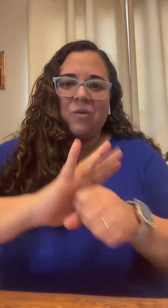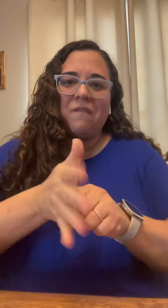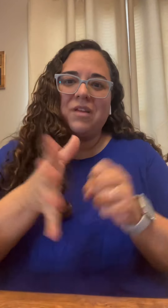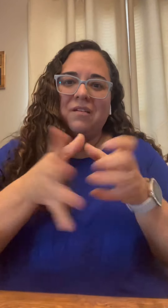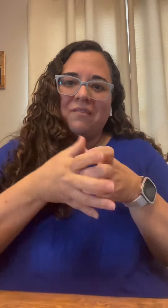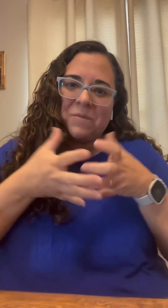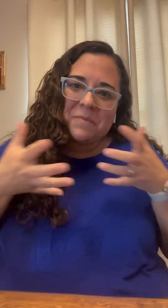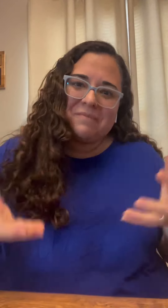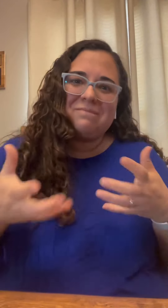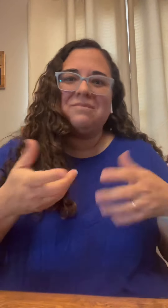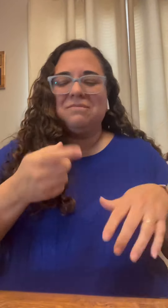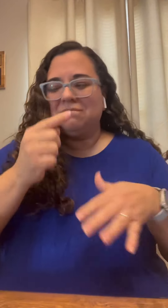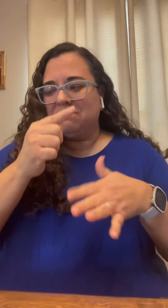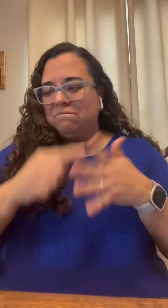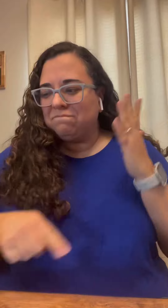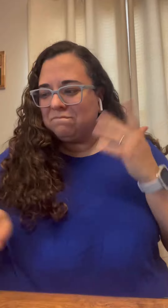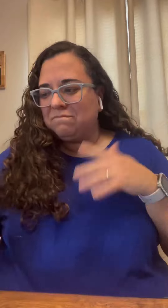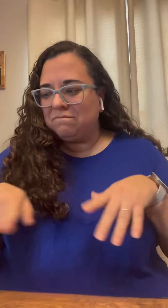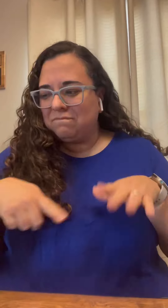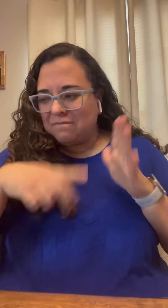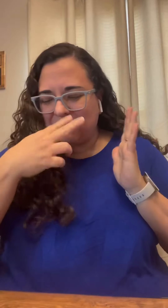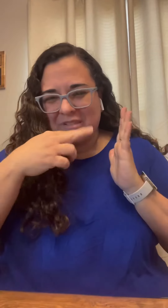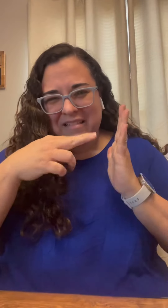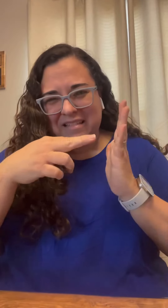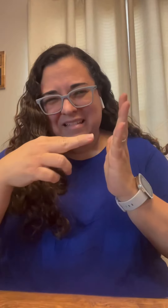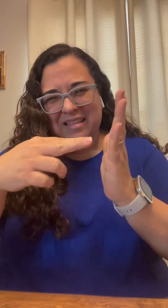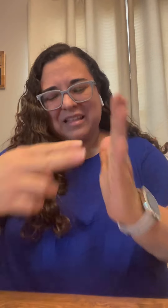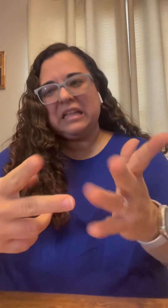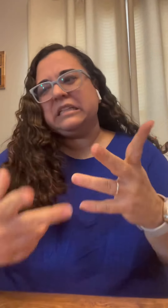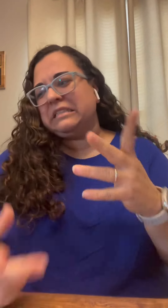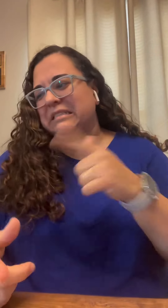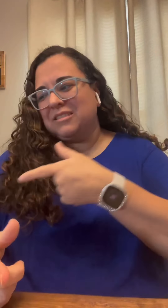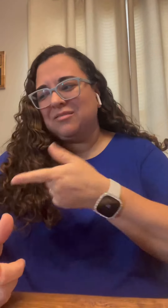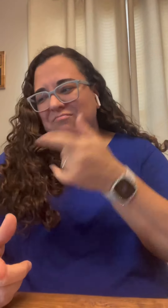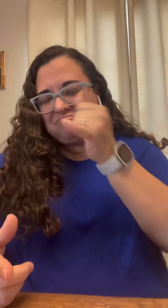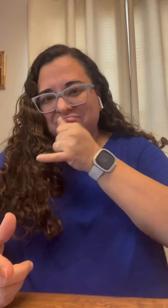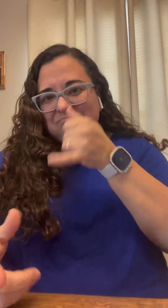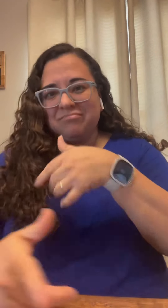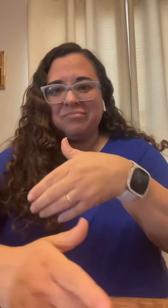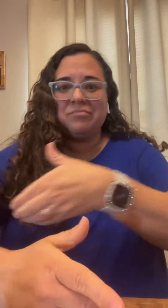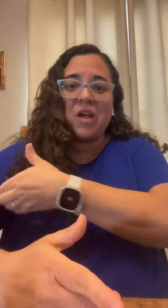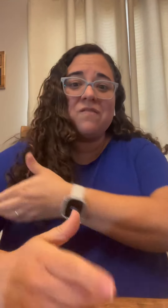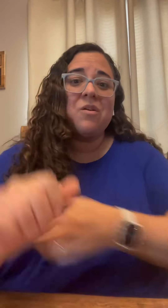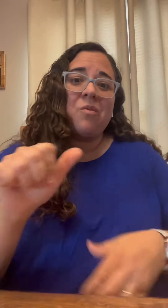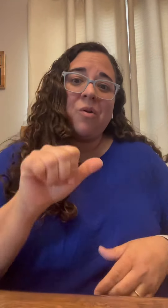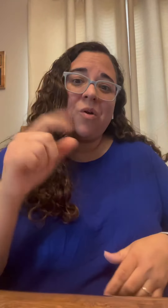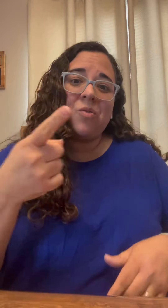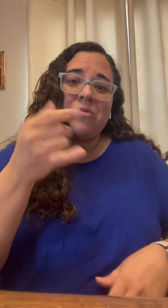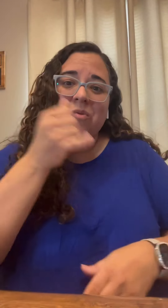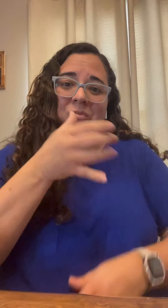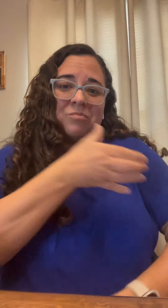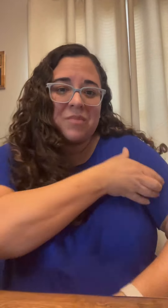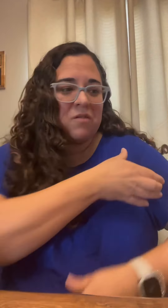helps with helping to i guess prevent covid or you can take it before covid after covid during covid